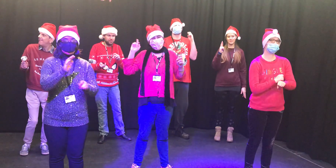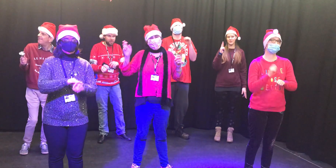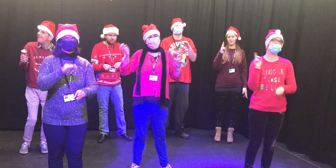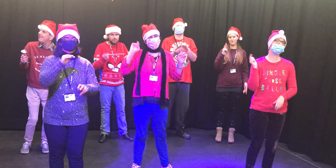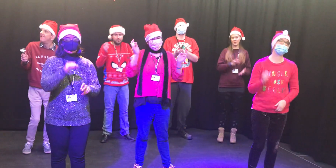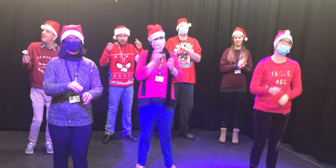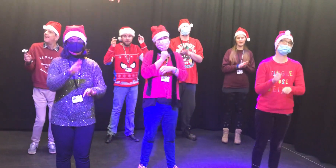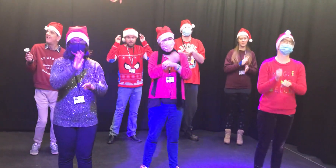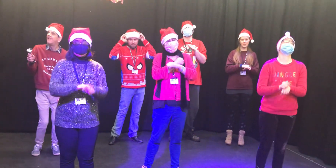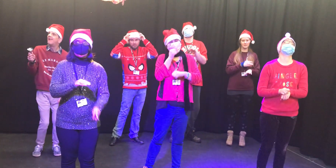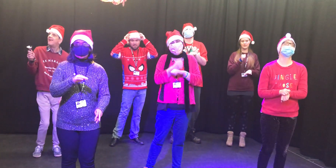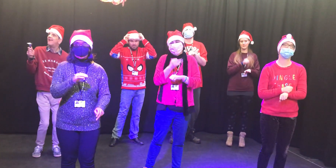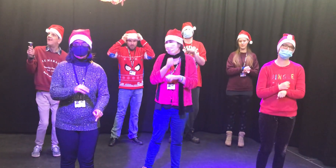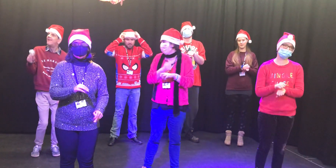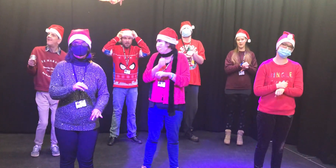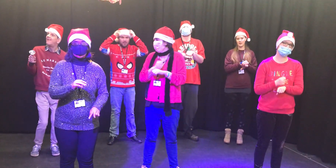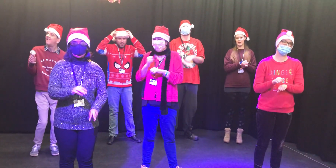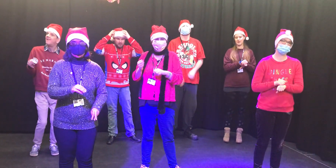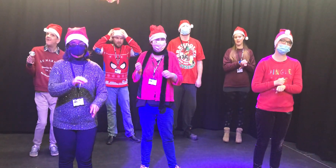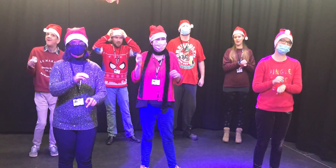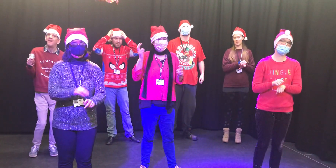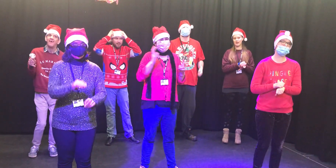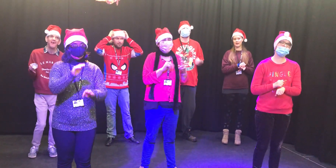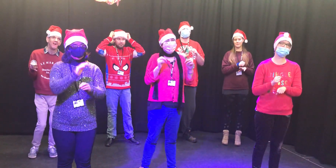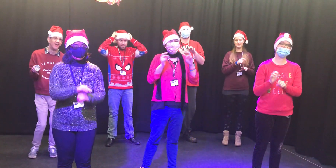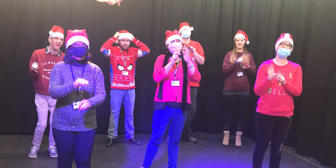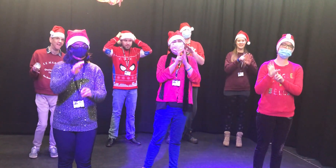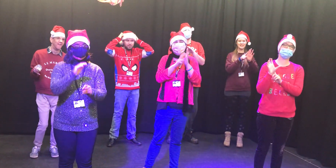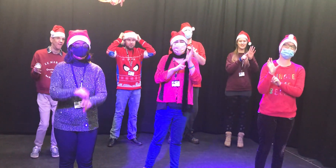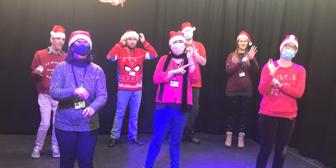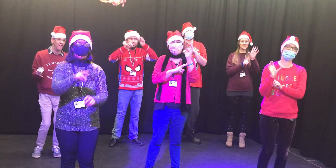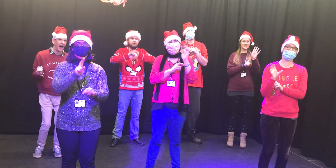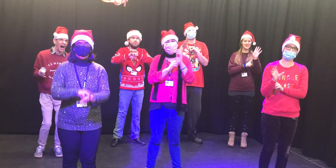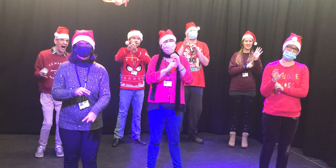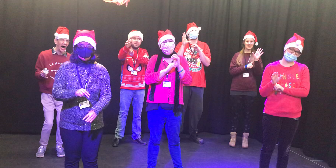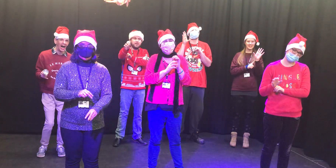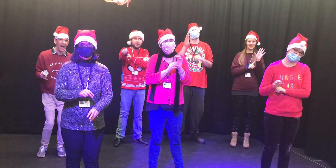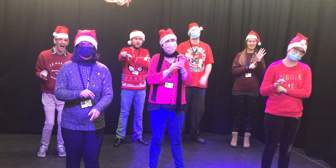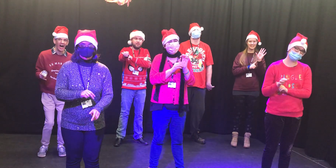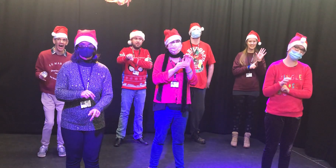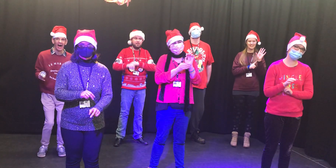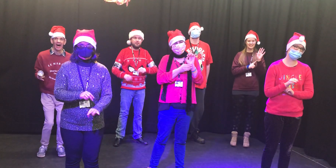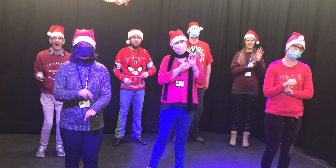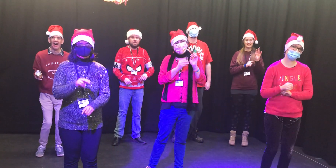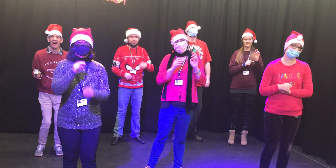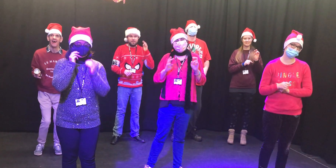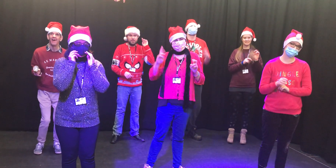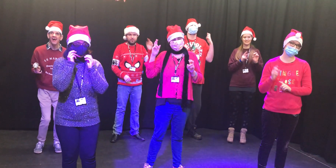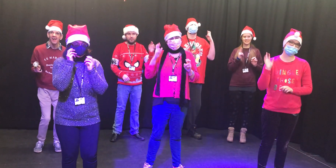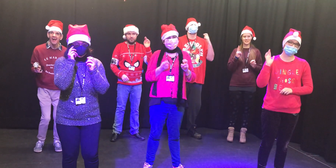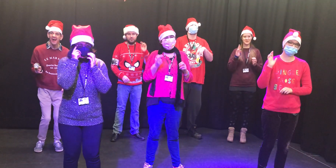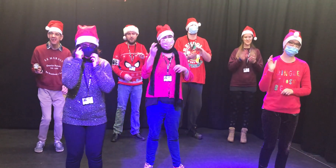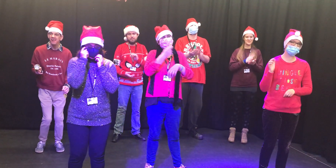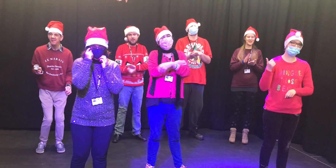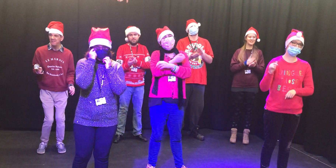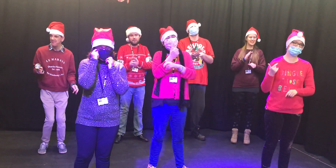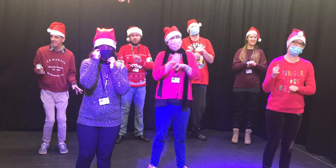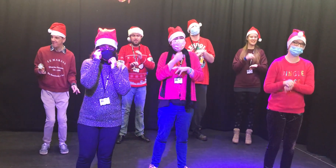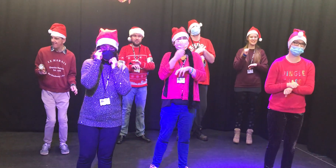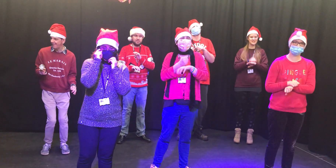you a Merry Christmas And a Happy New Year We wish you a Merry Christmas